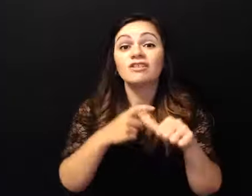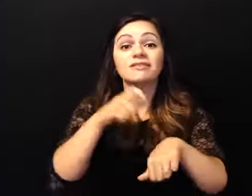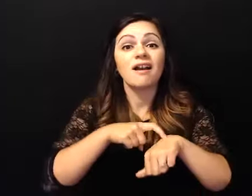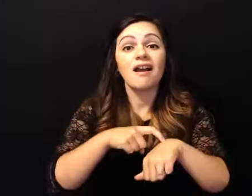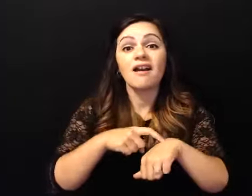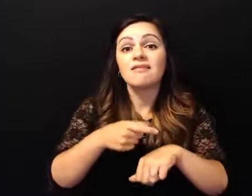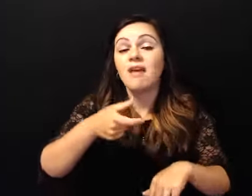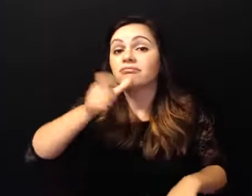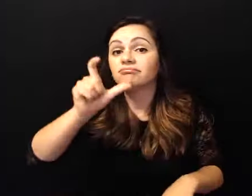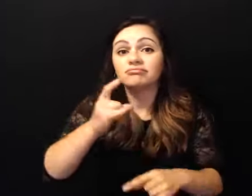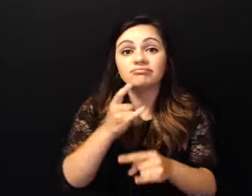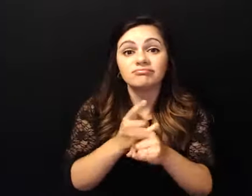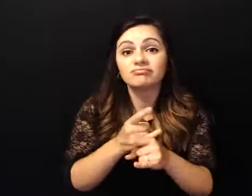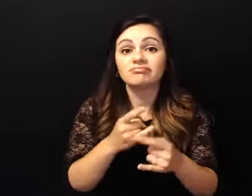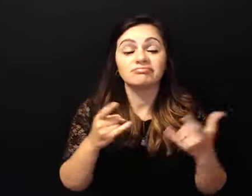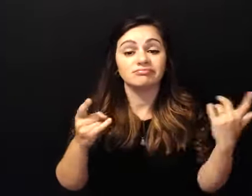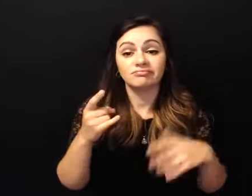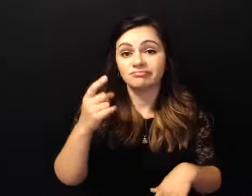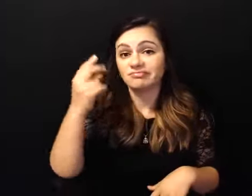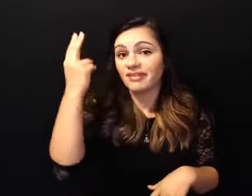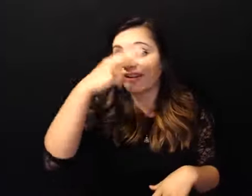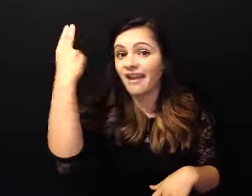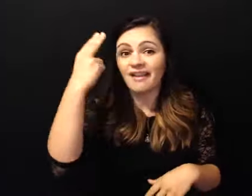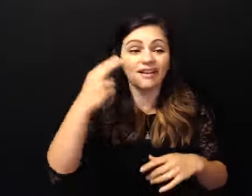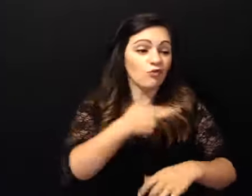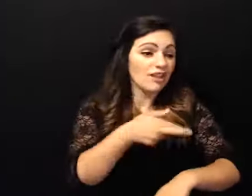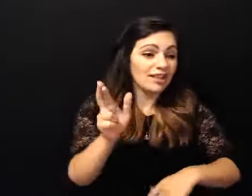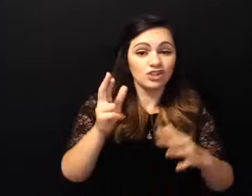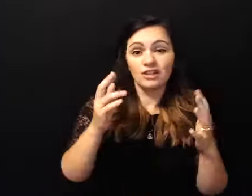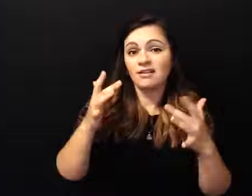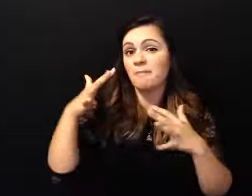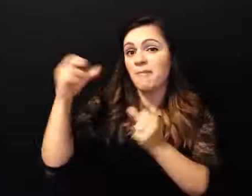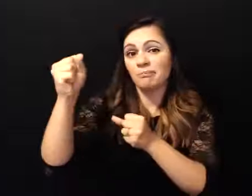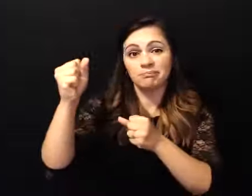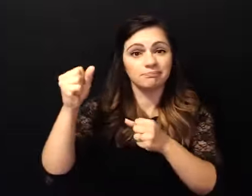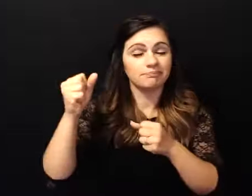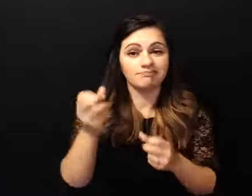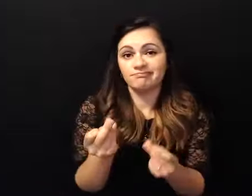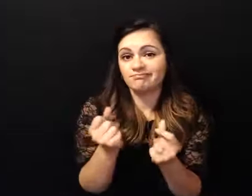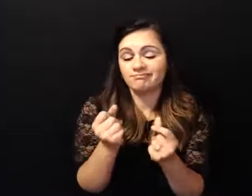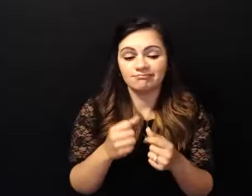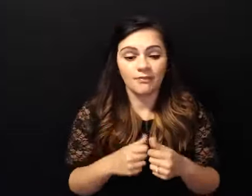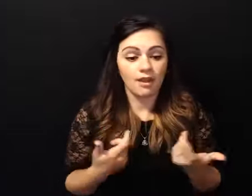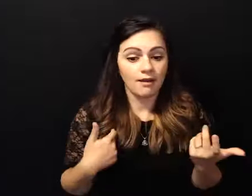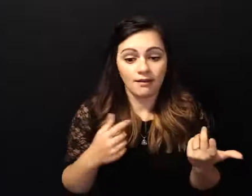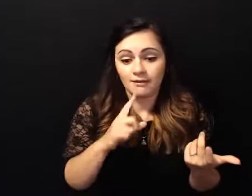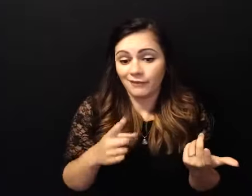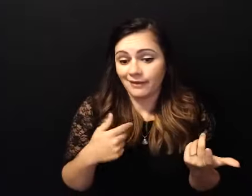all that went with it went to the wayside as quickly as it came into my life and uh i had no room for it because i knew straight away